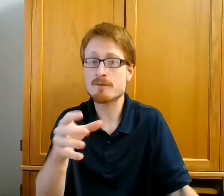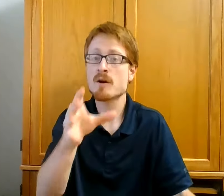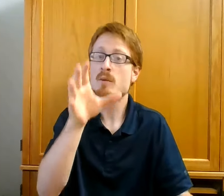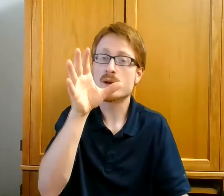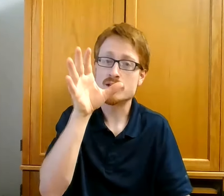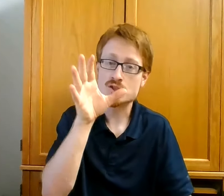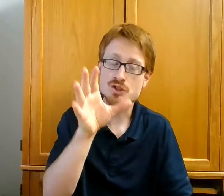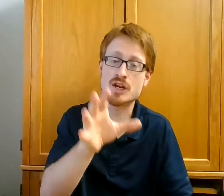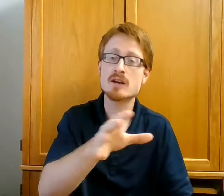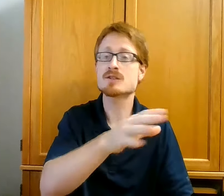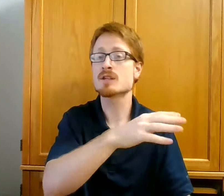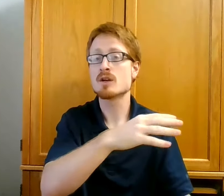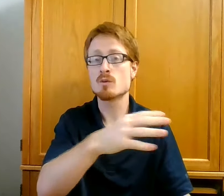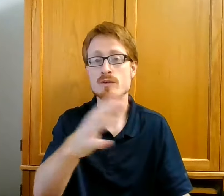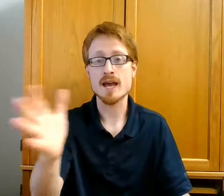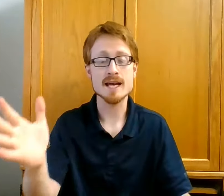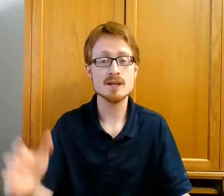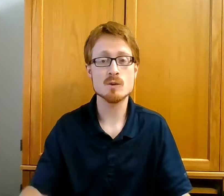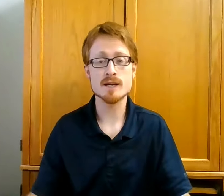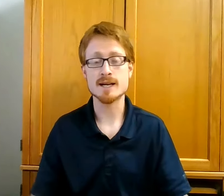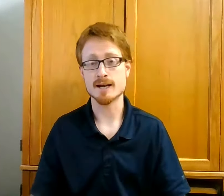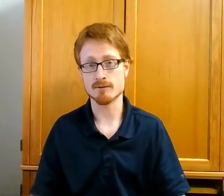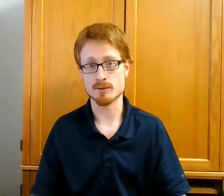but he shares it with anyone and everyone.